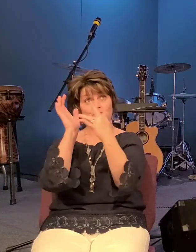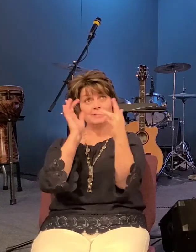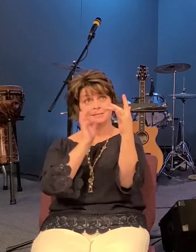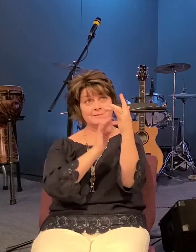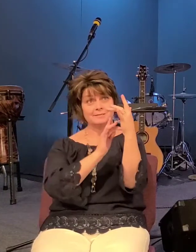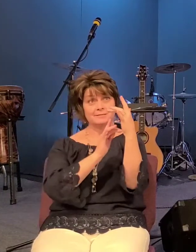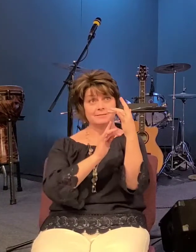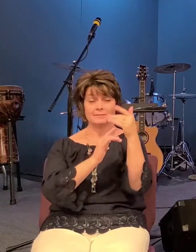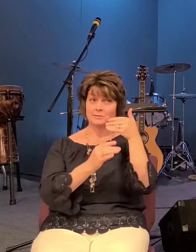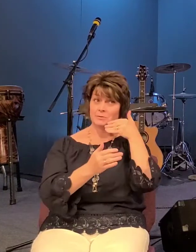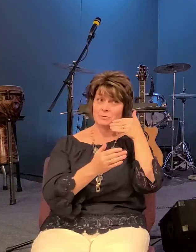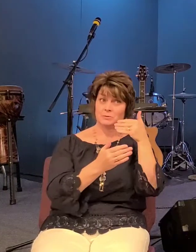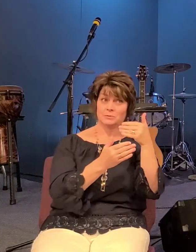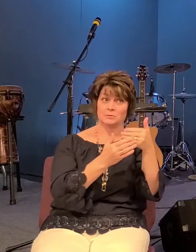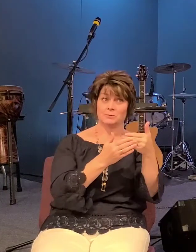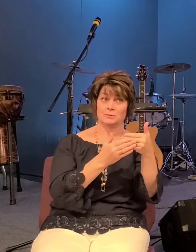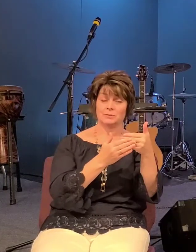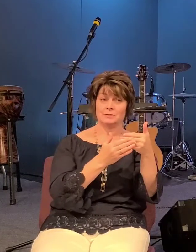or on bad terms